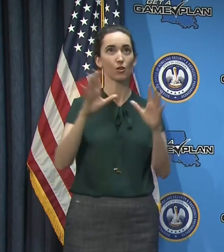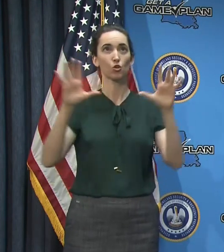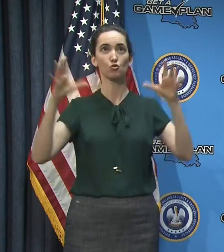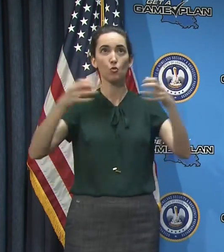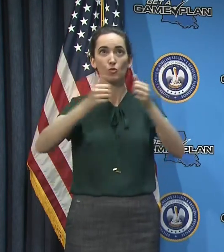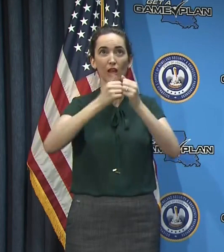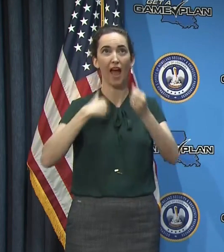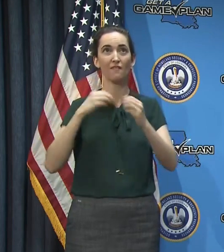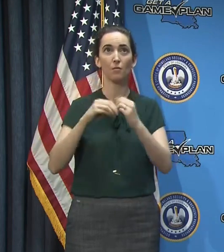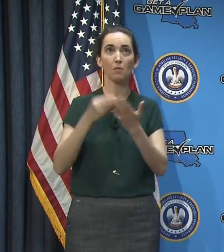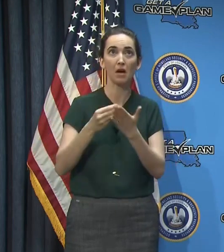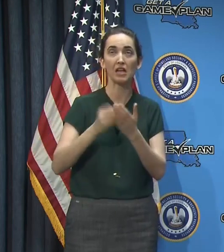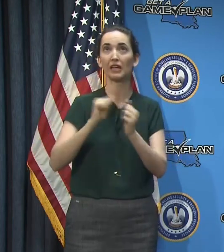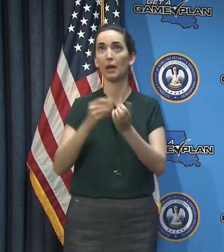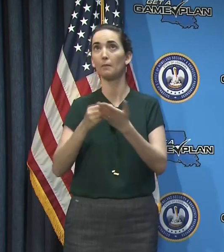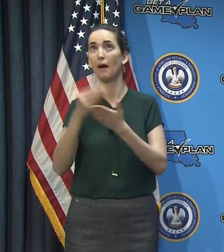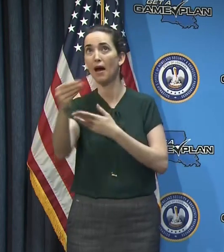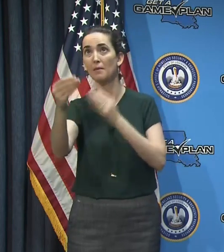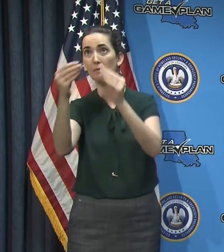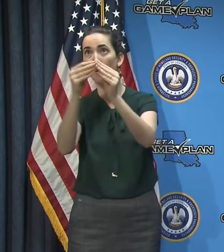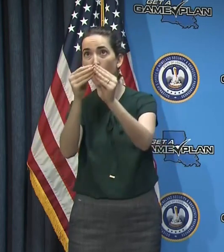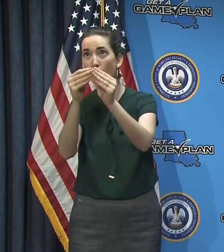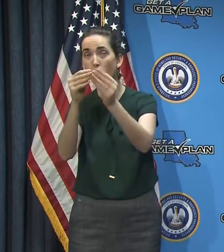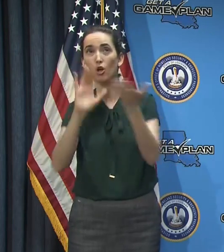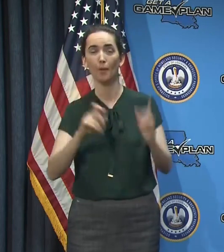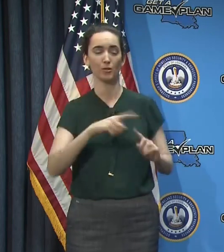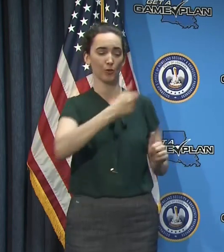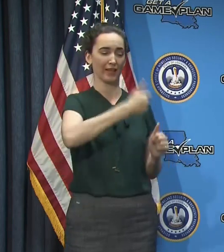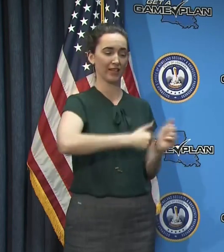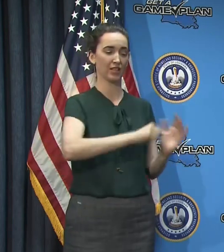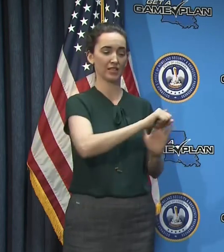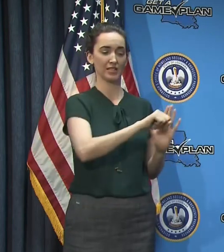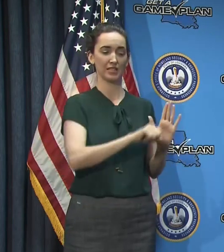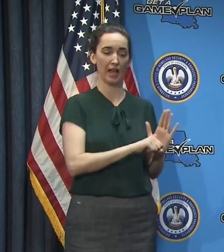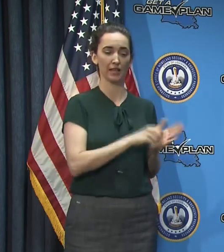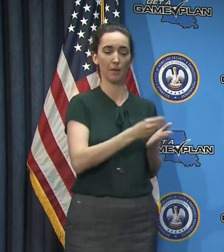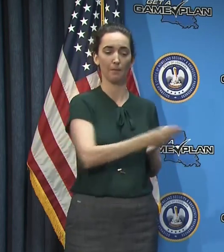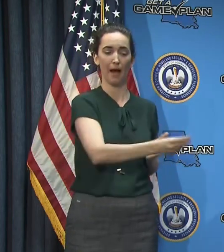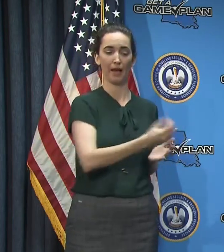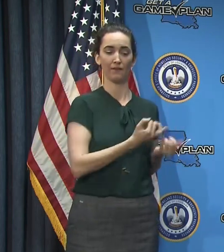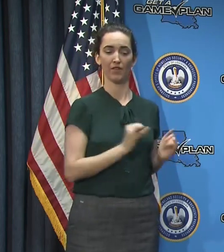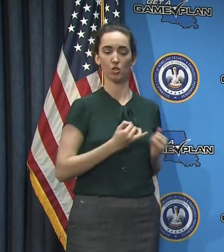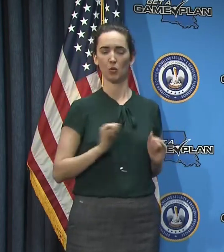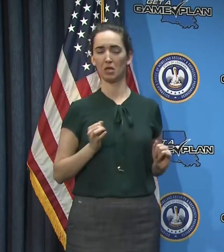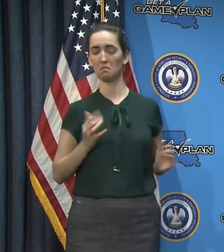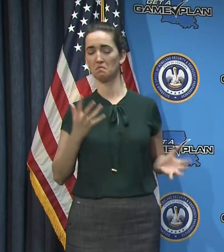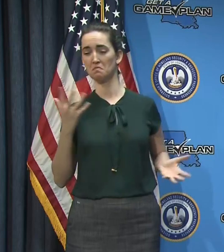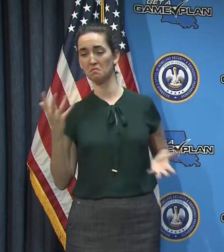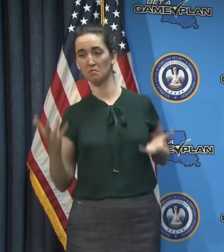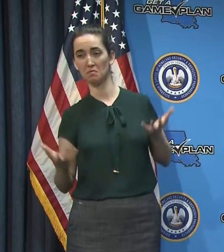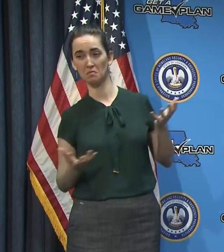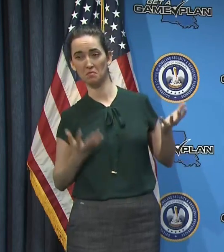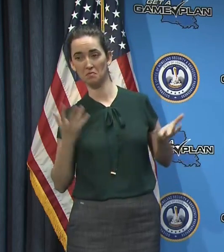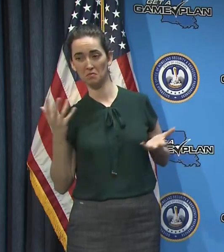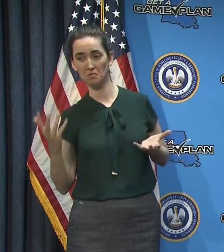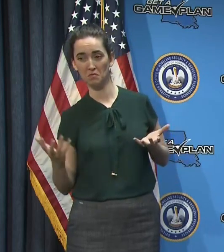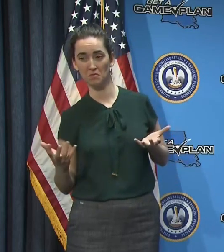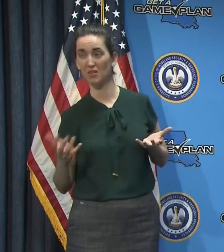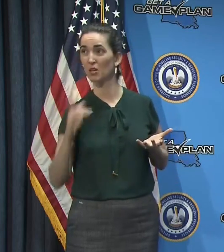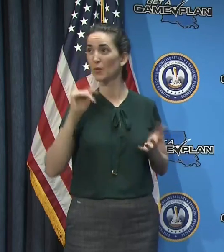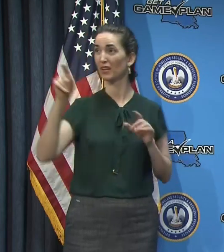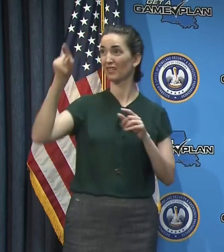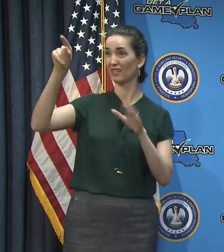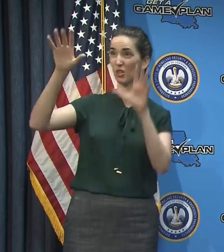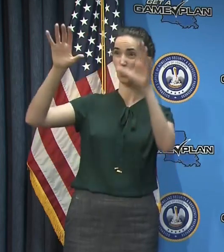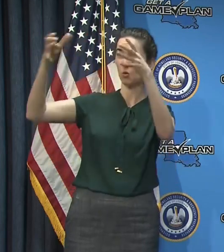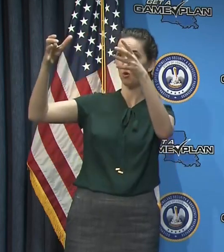that a consortium might have relative to the states acting individually. Um, you know, I don't, I just don't know that that confers